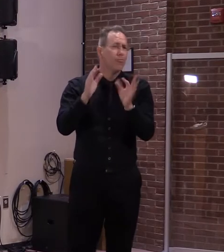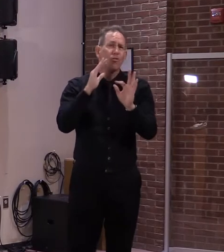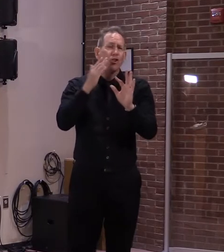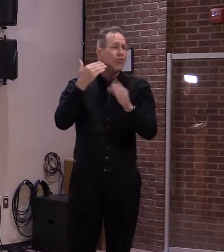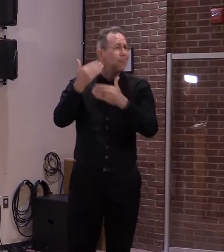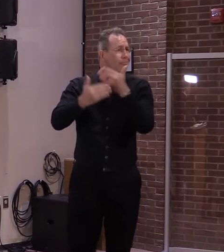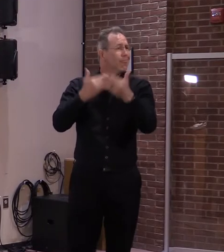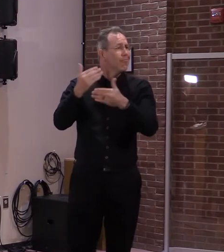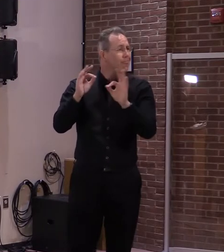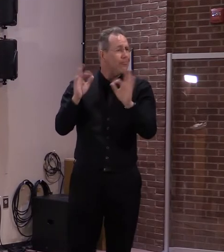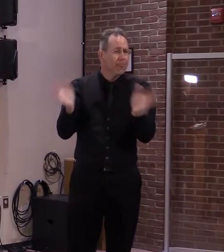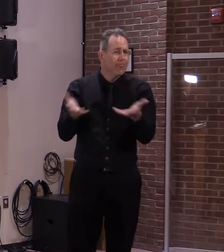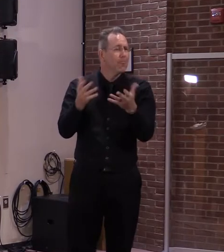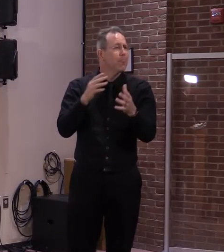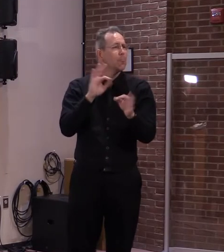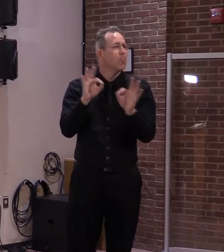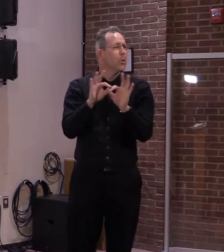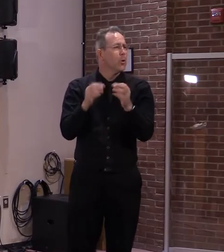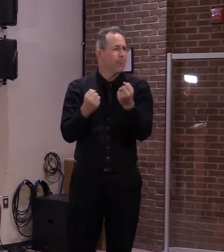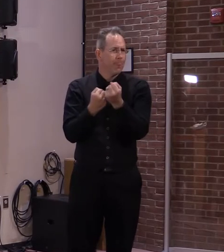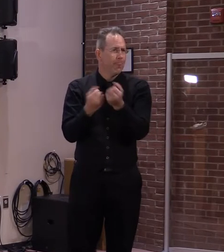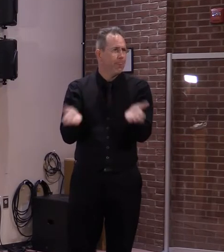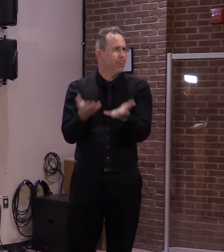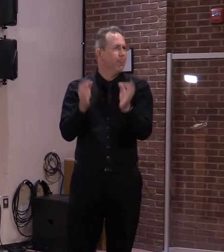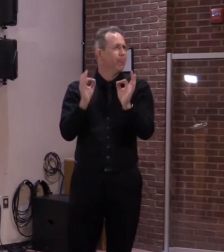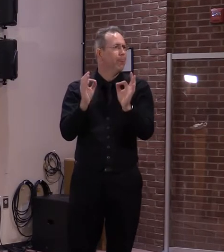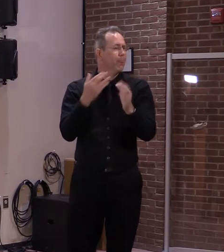think, from all standpoints, a piece of the puzzle.